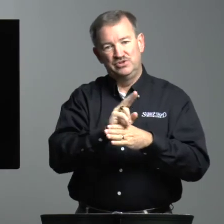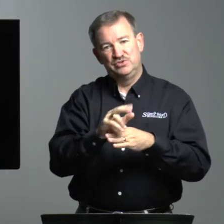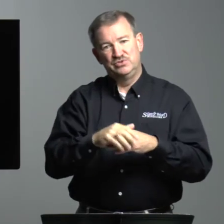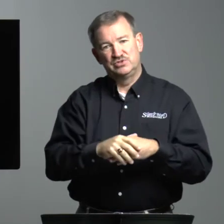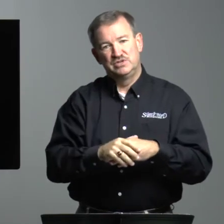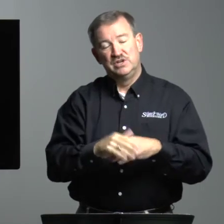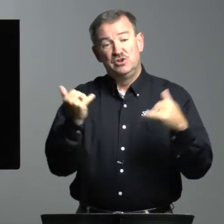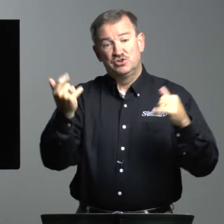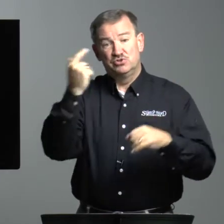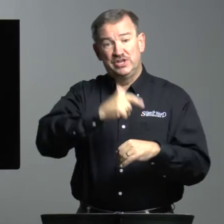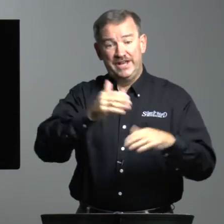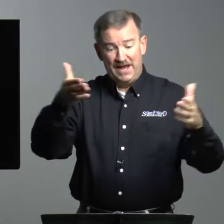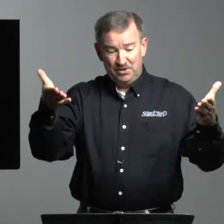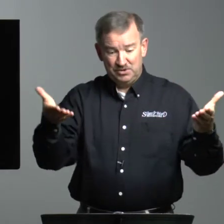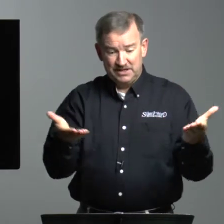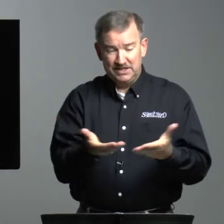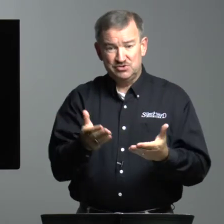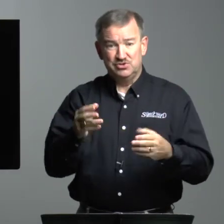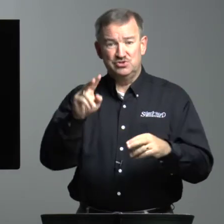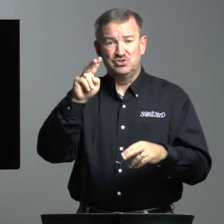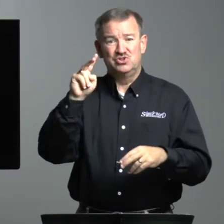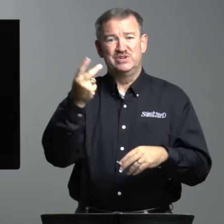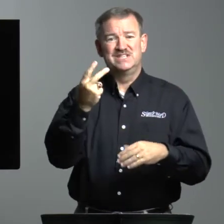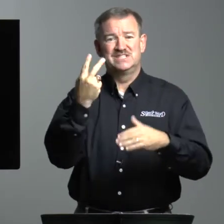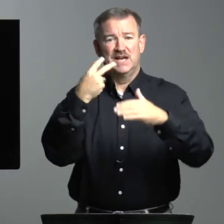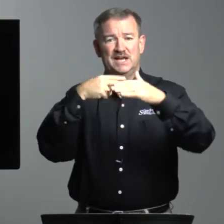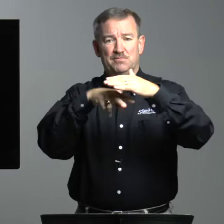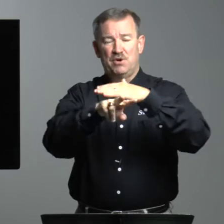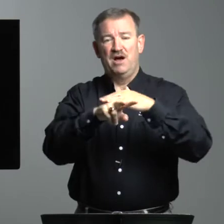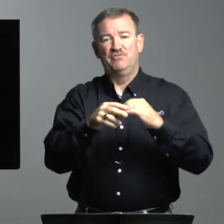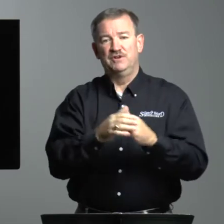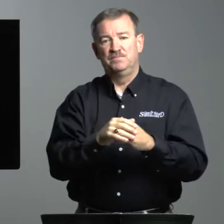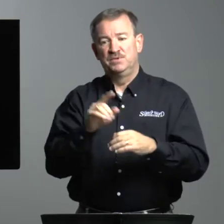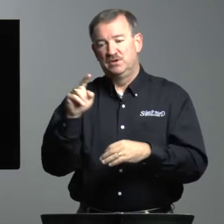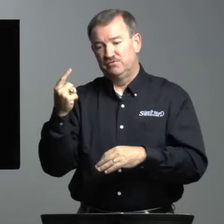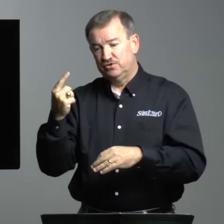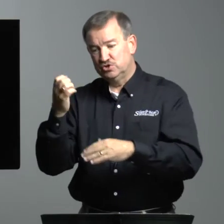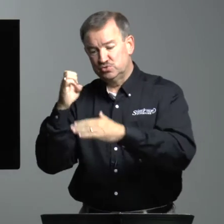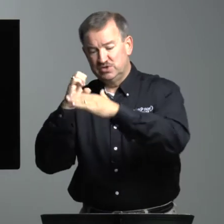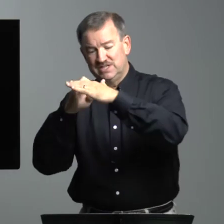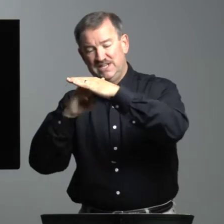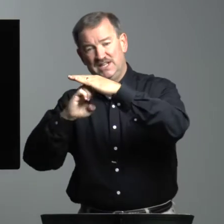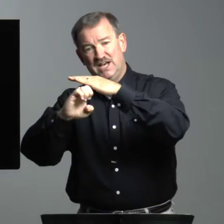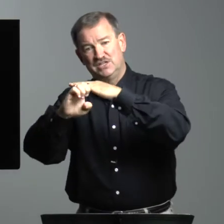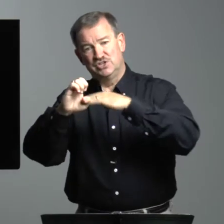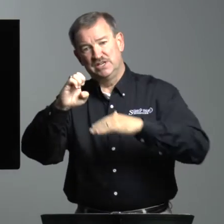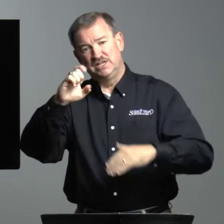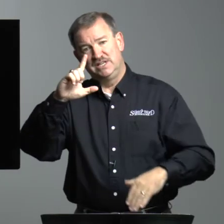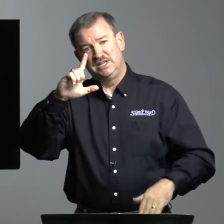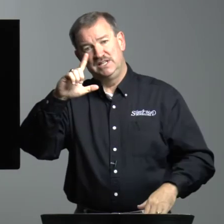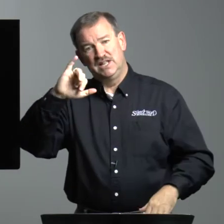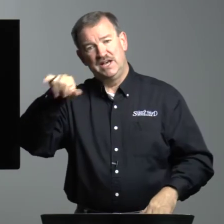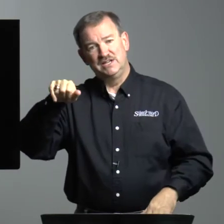use. So today I want to introduce you to a second prophet. First was Elijah. Elijah.